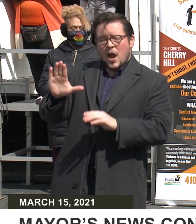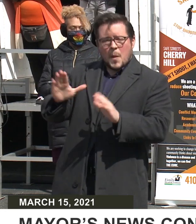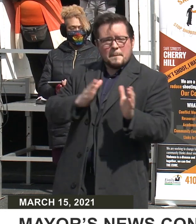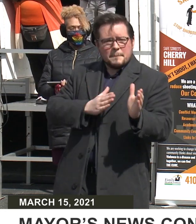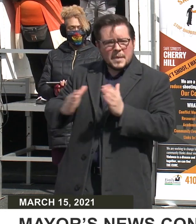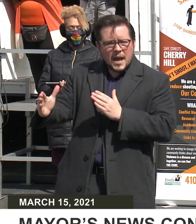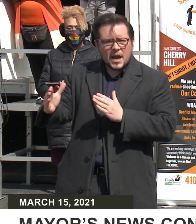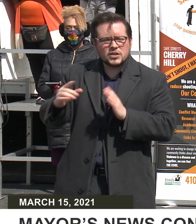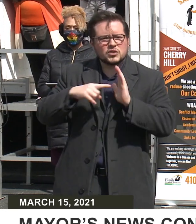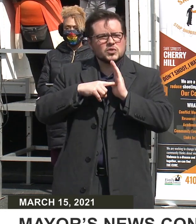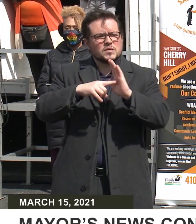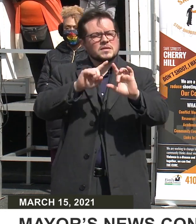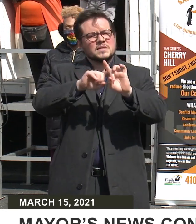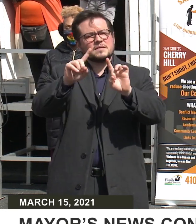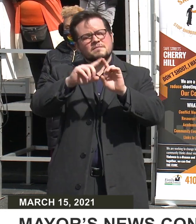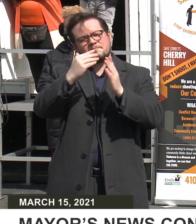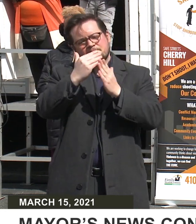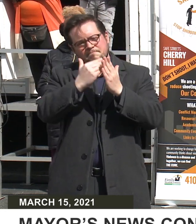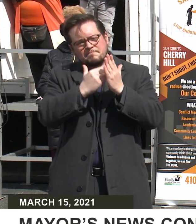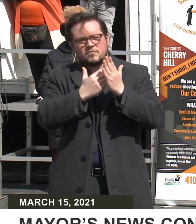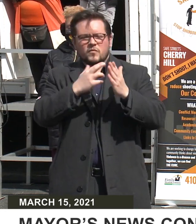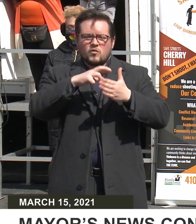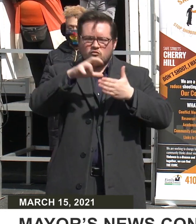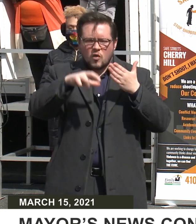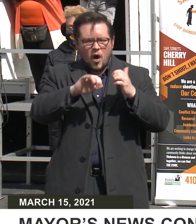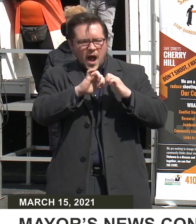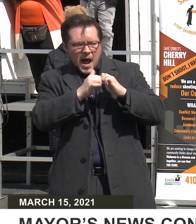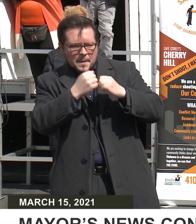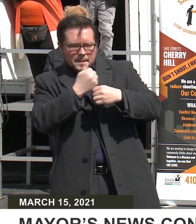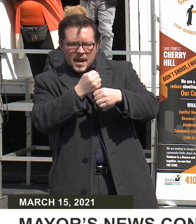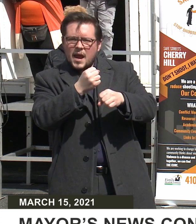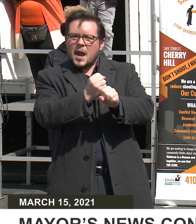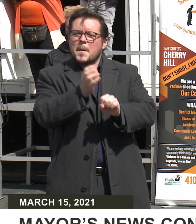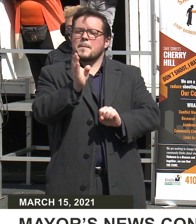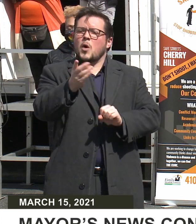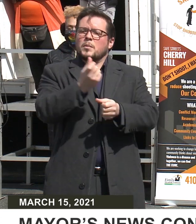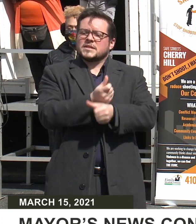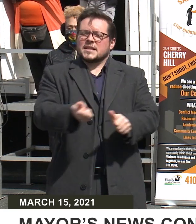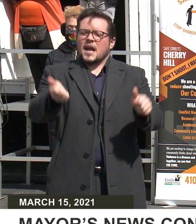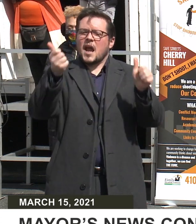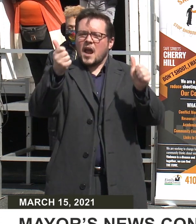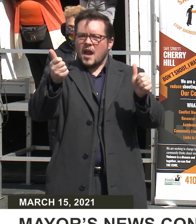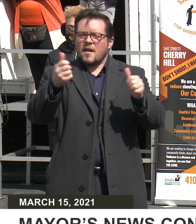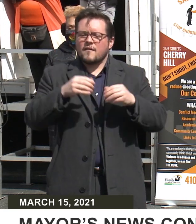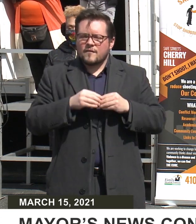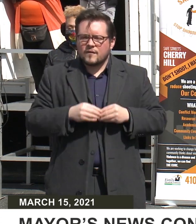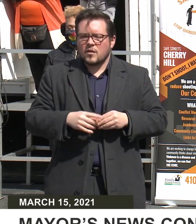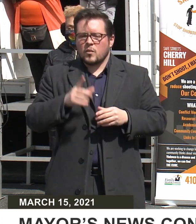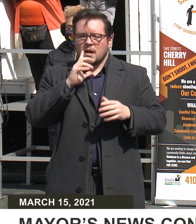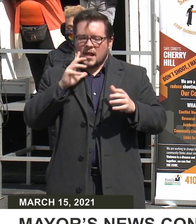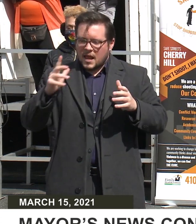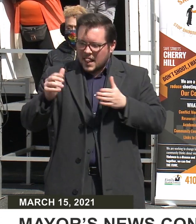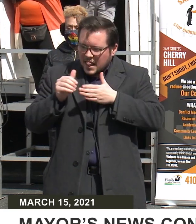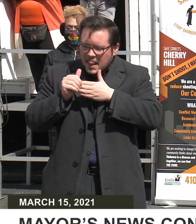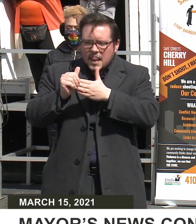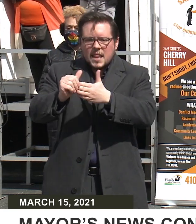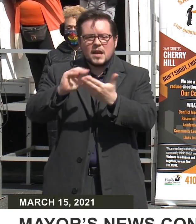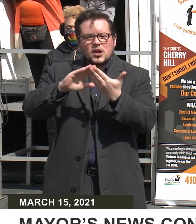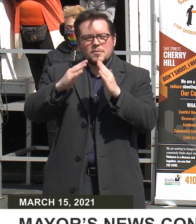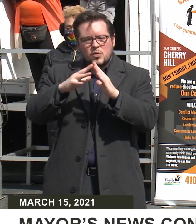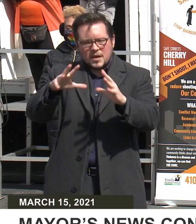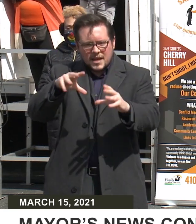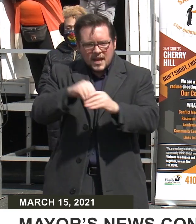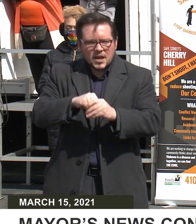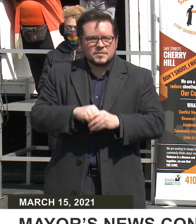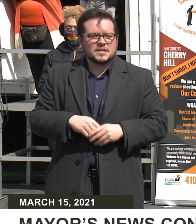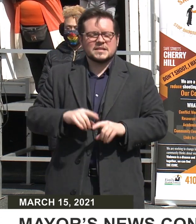the framework's results to make Baltimore safer by addressing gun violence, while also leading community engagement, interagency